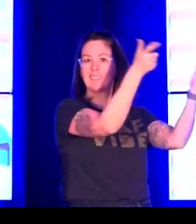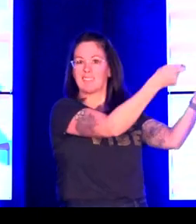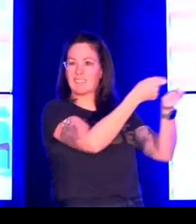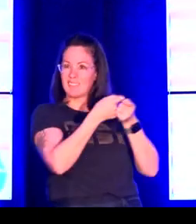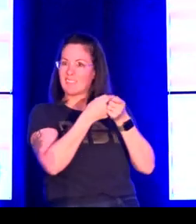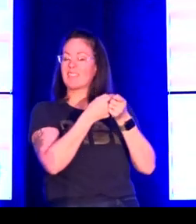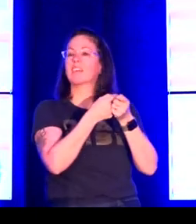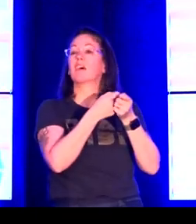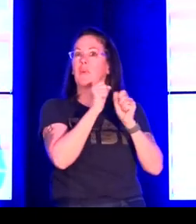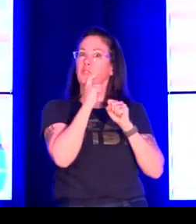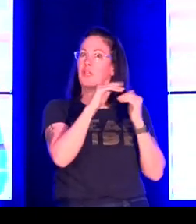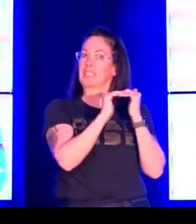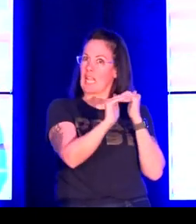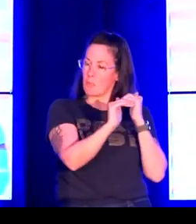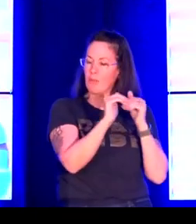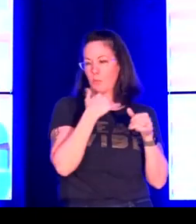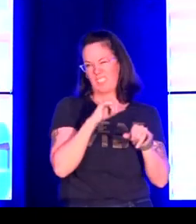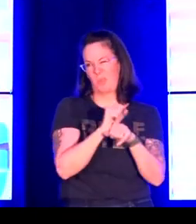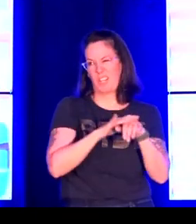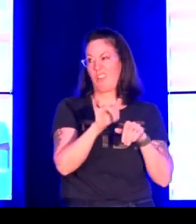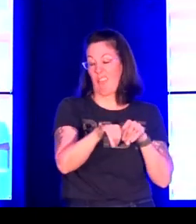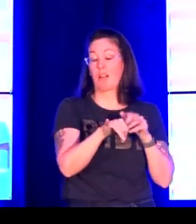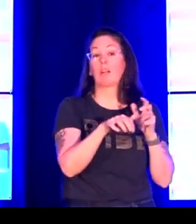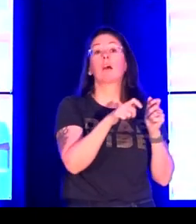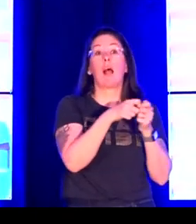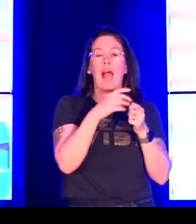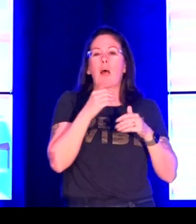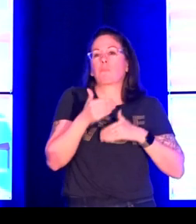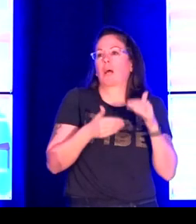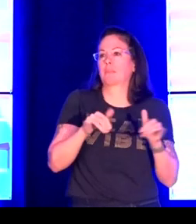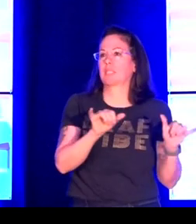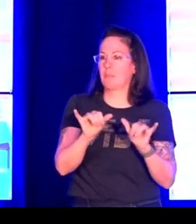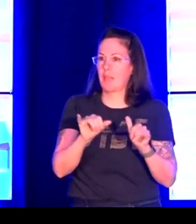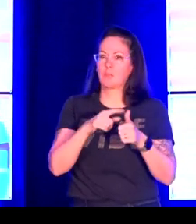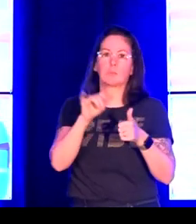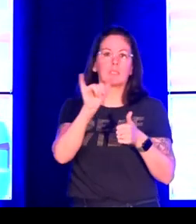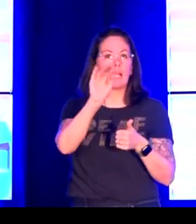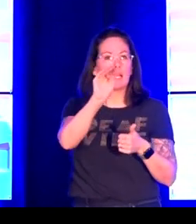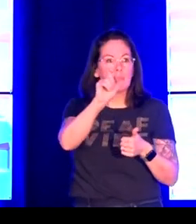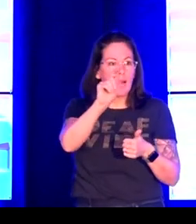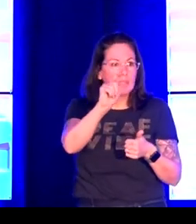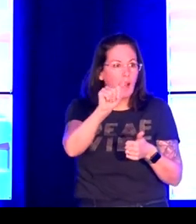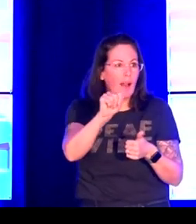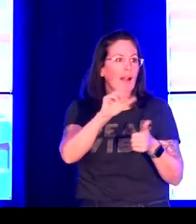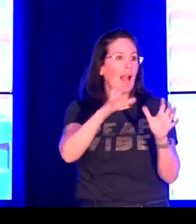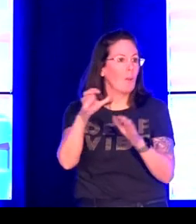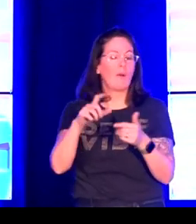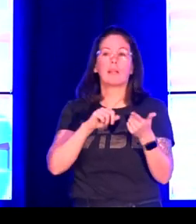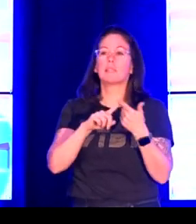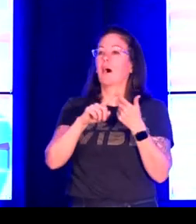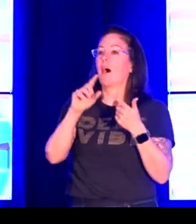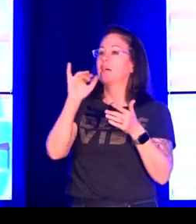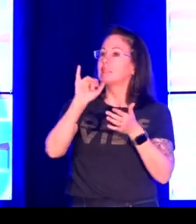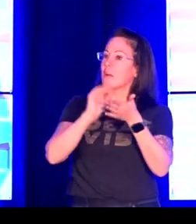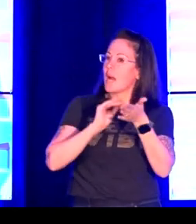So what we are doing is creating a central sort of online landing spot